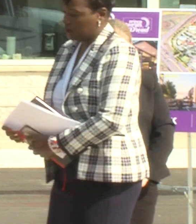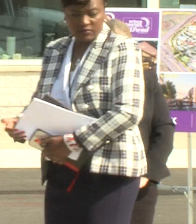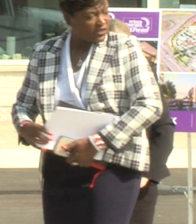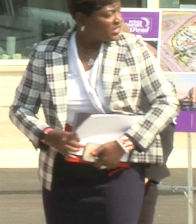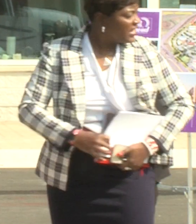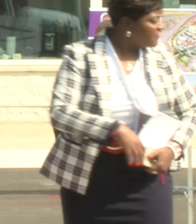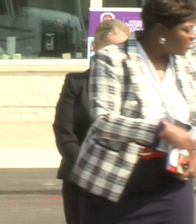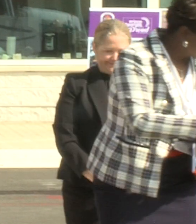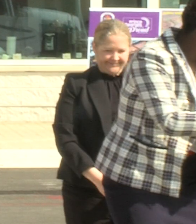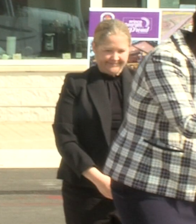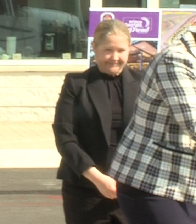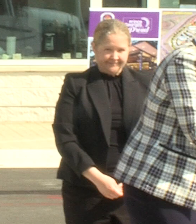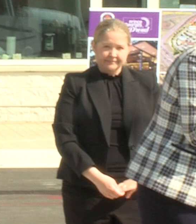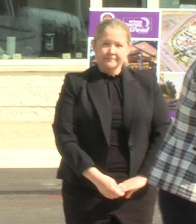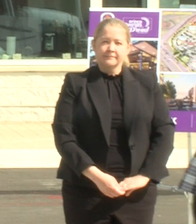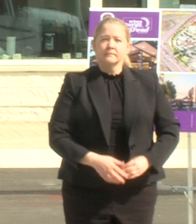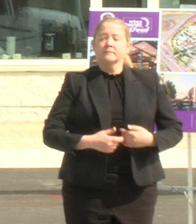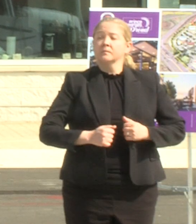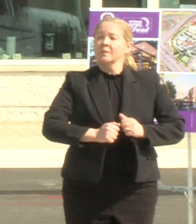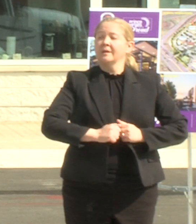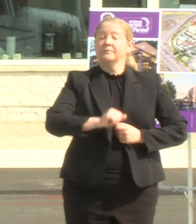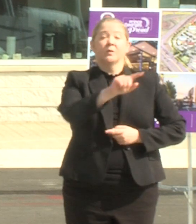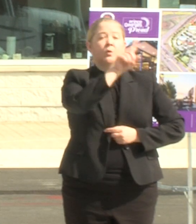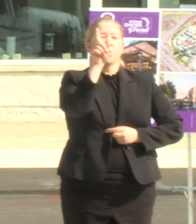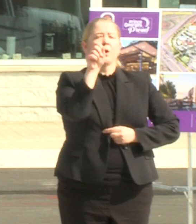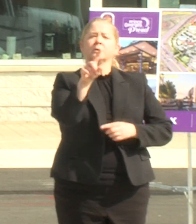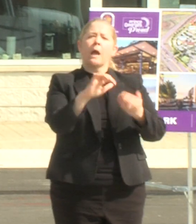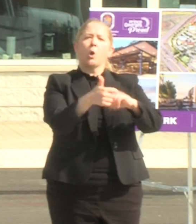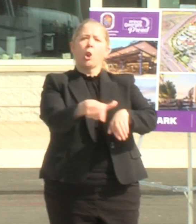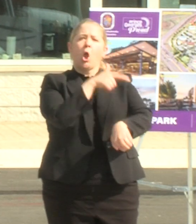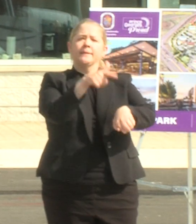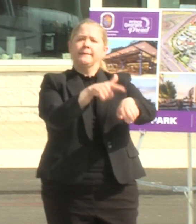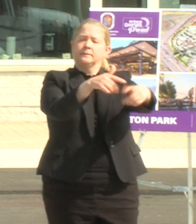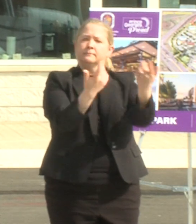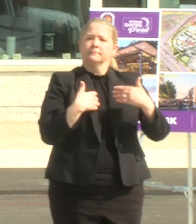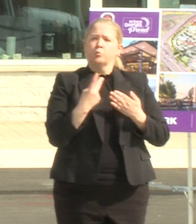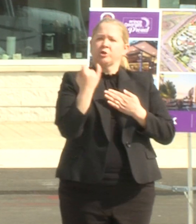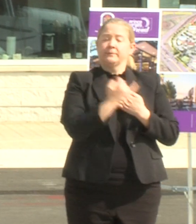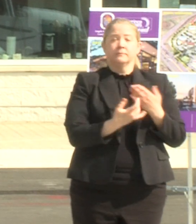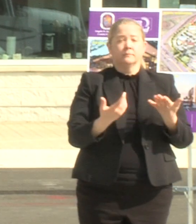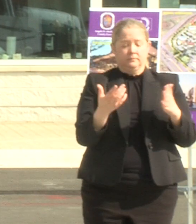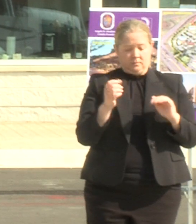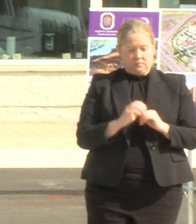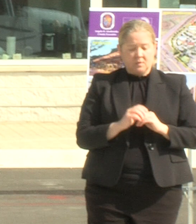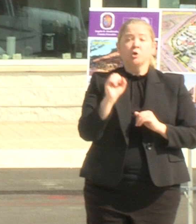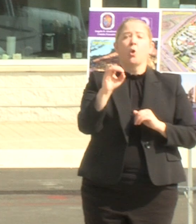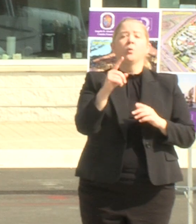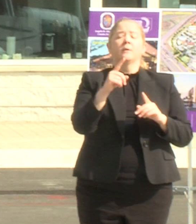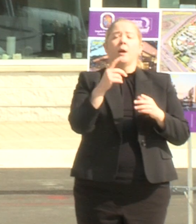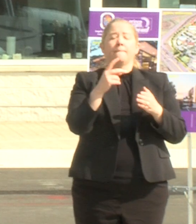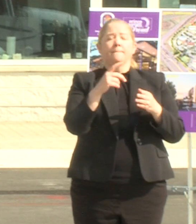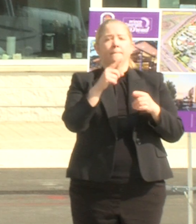uh so here we go you got it all right so projects are all on uh different timelines